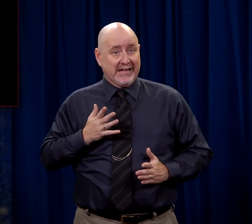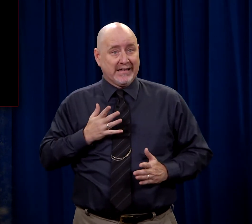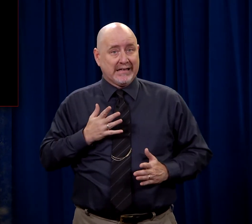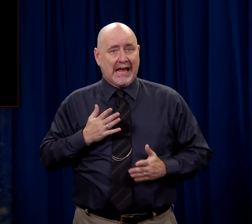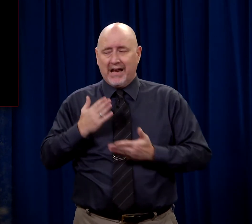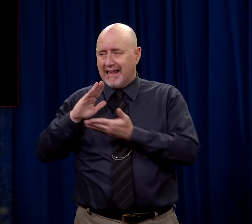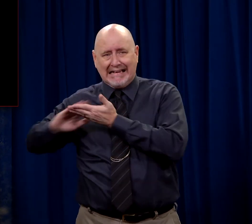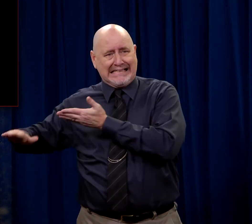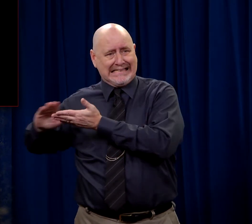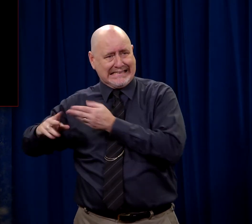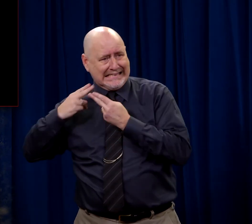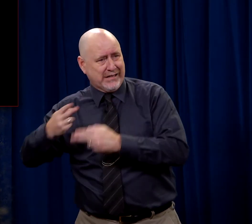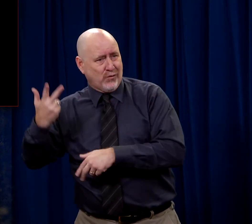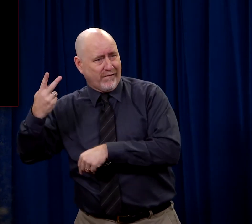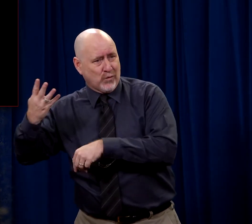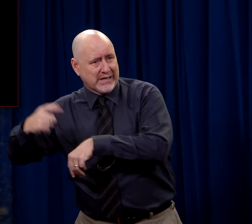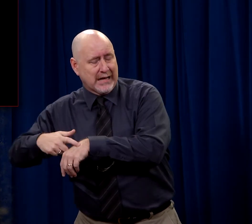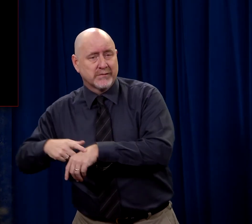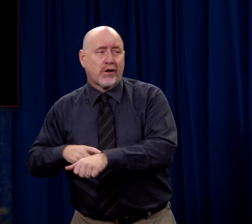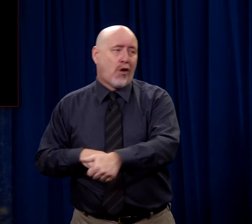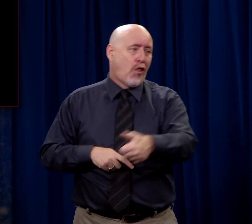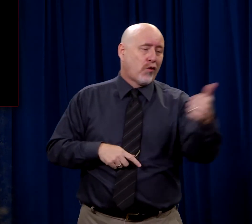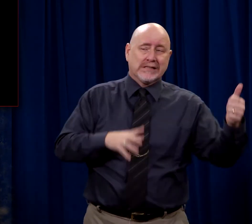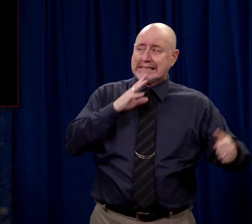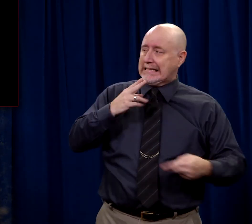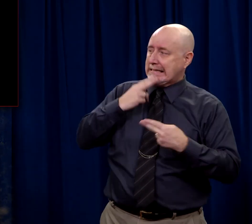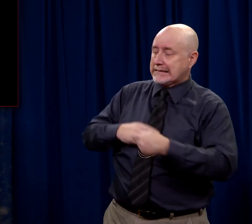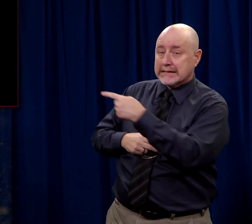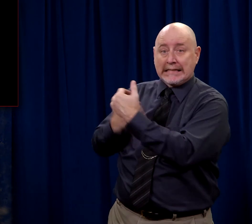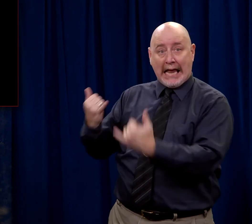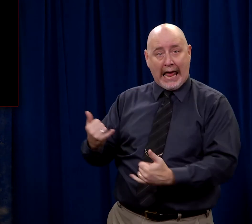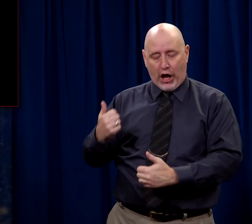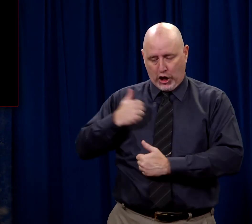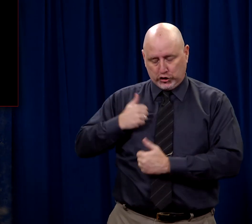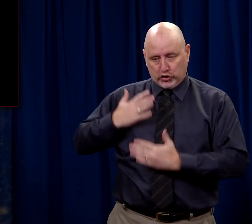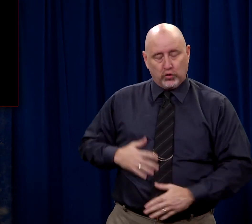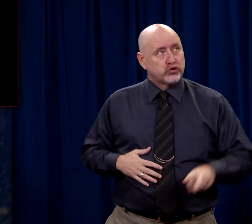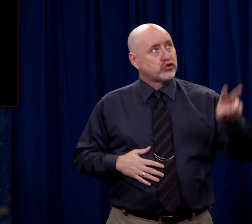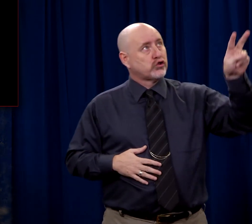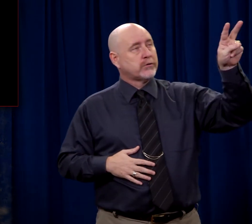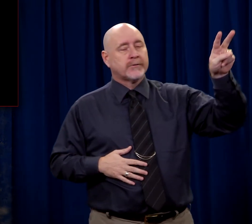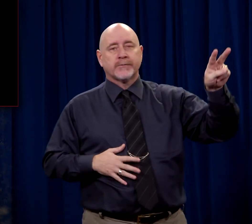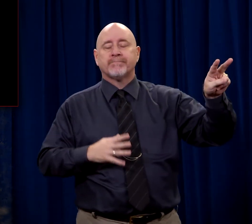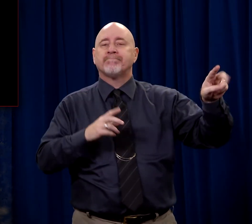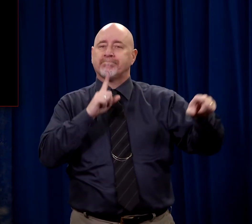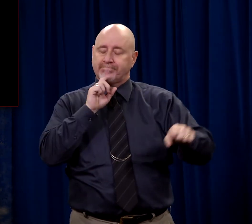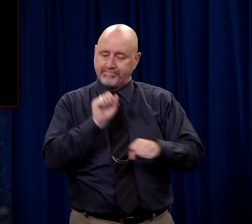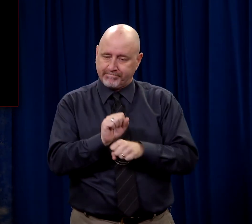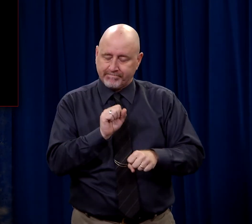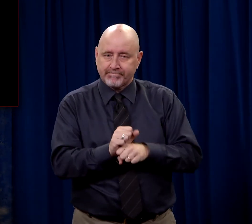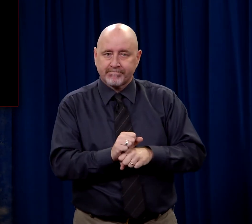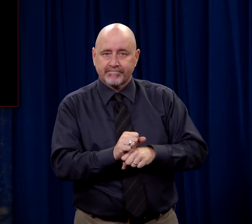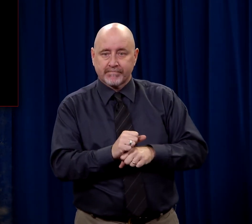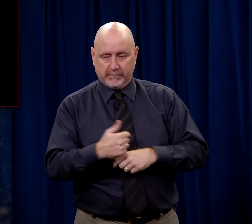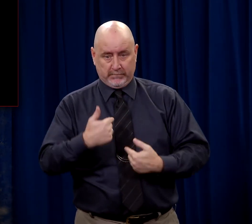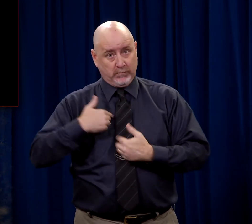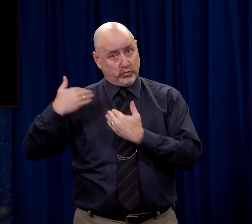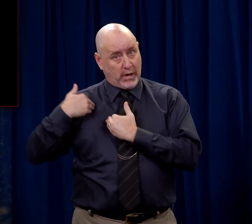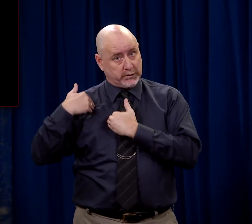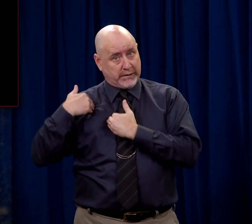Pilate had acquitted Him three or four times. Others had said He's innocent. And now this Roman centurion, charged with